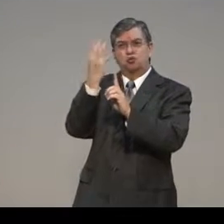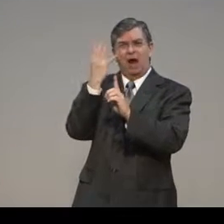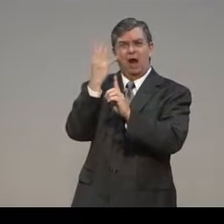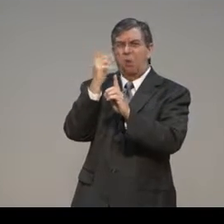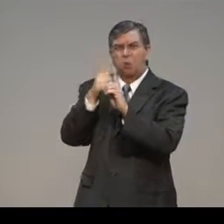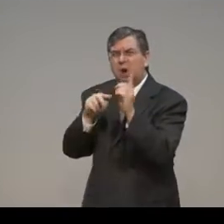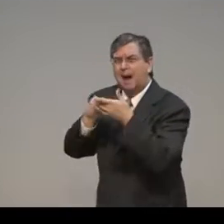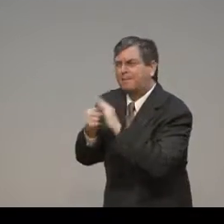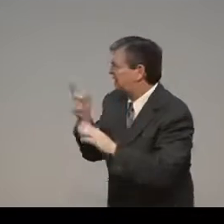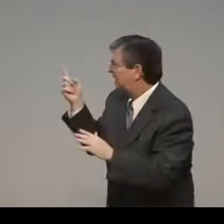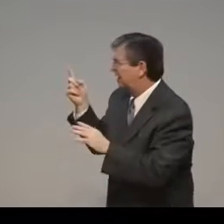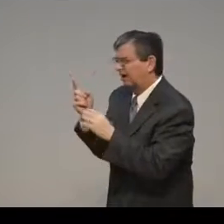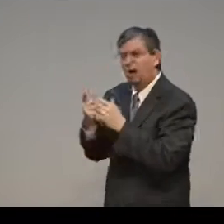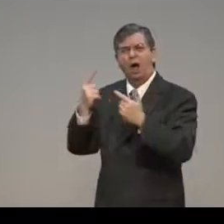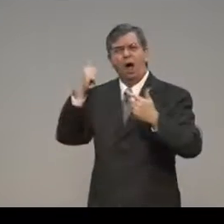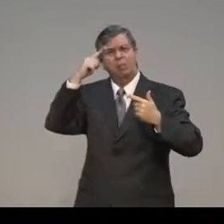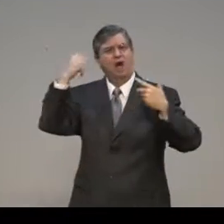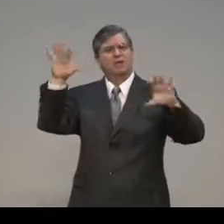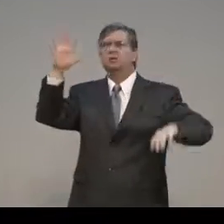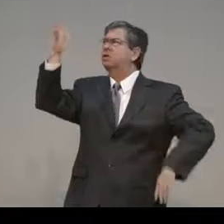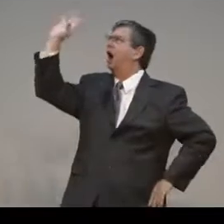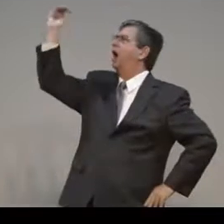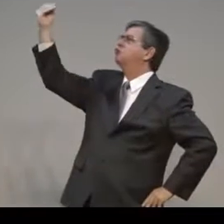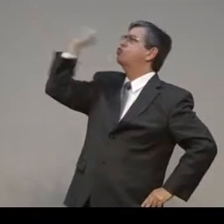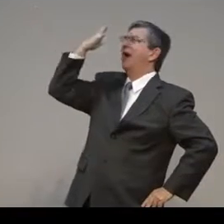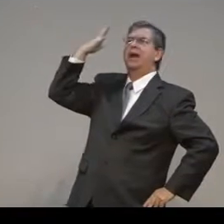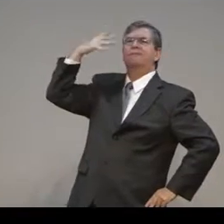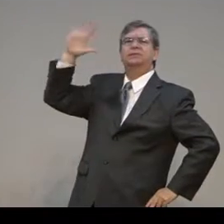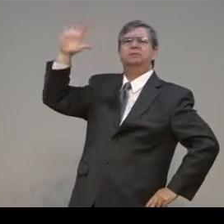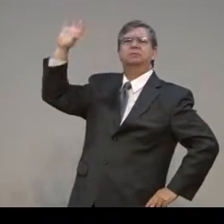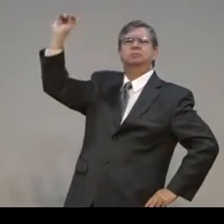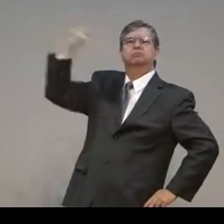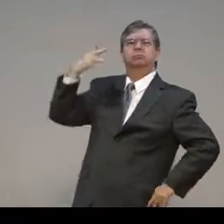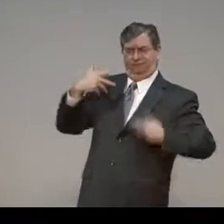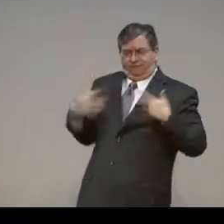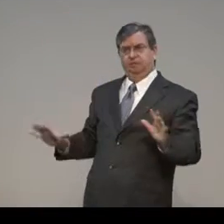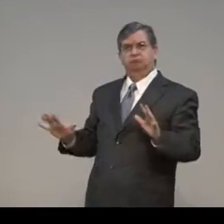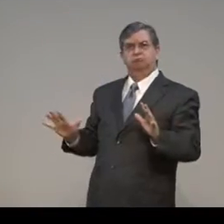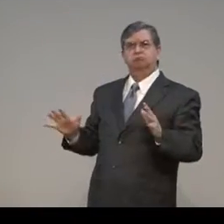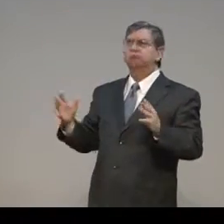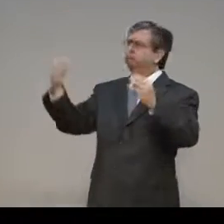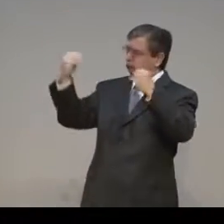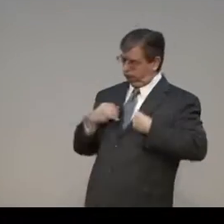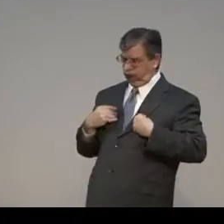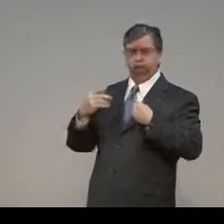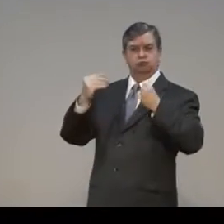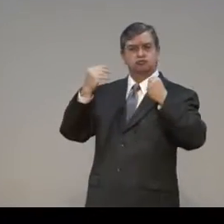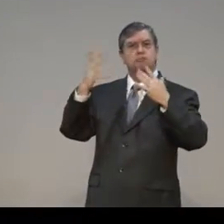Now, God has already